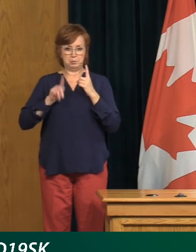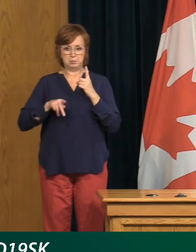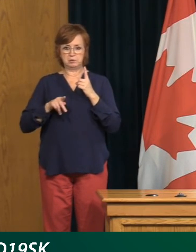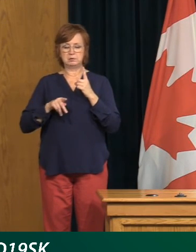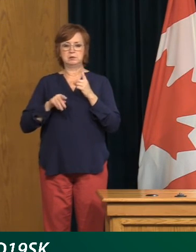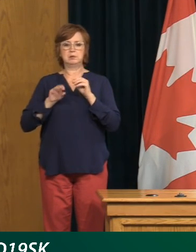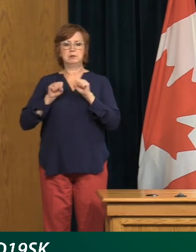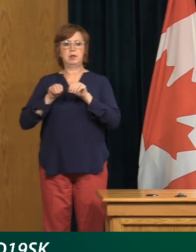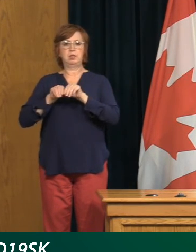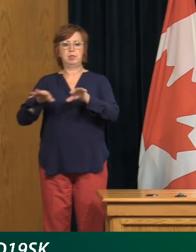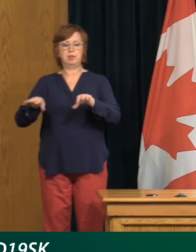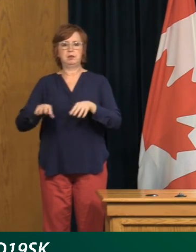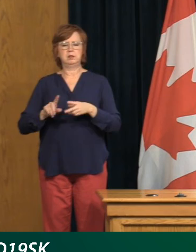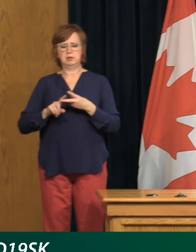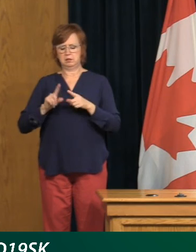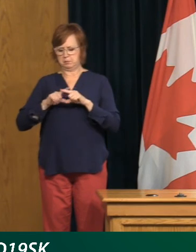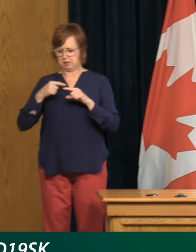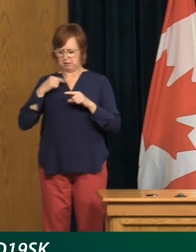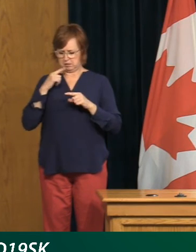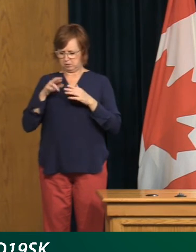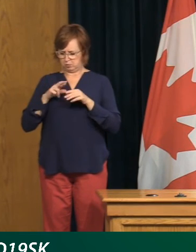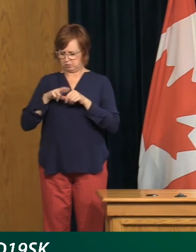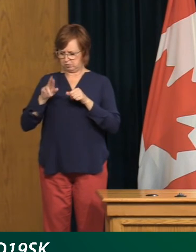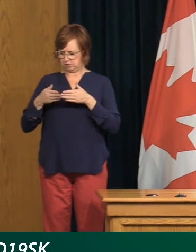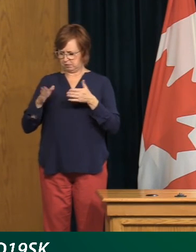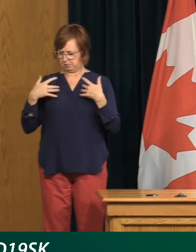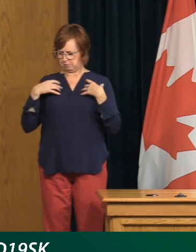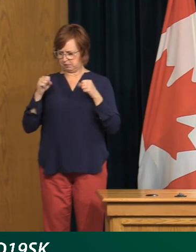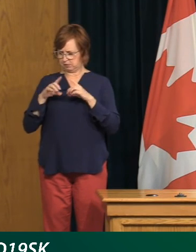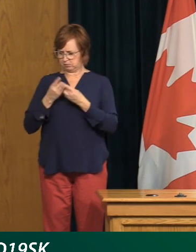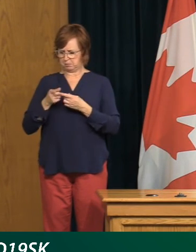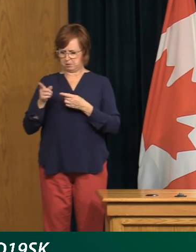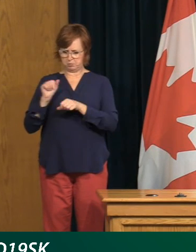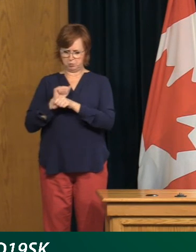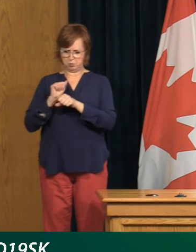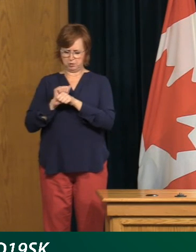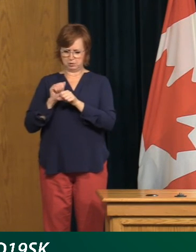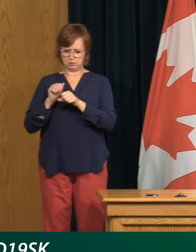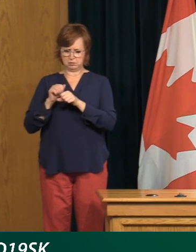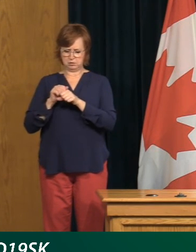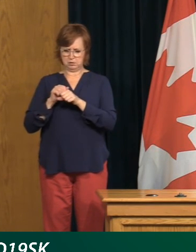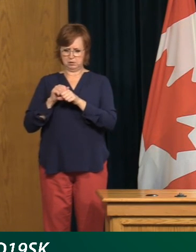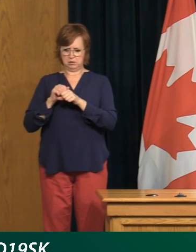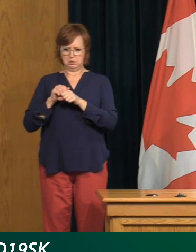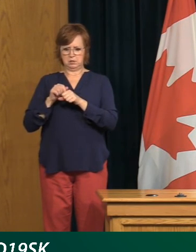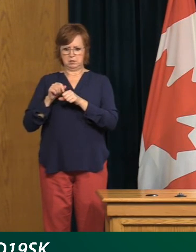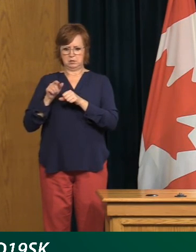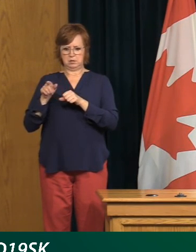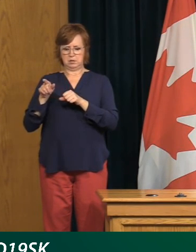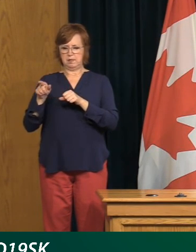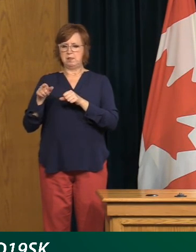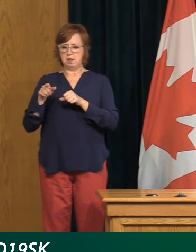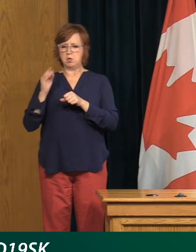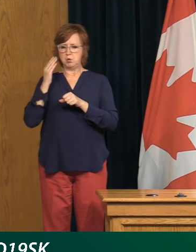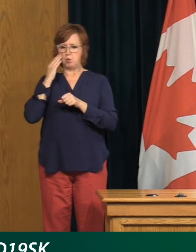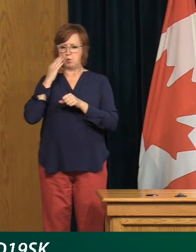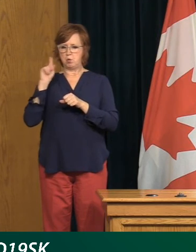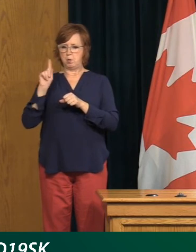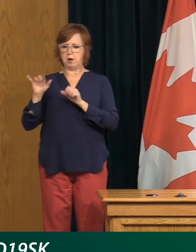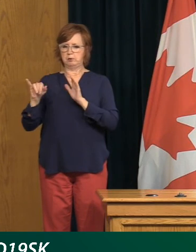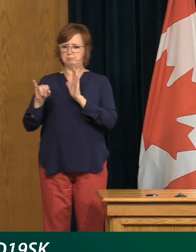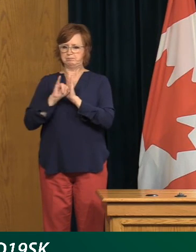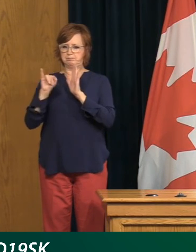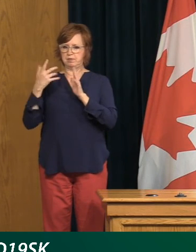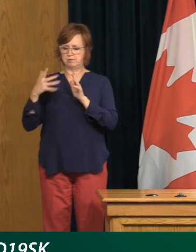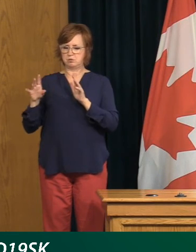positive note, think Regina Public Health has been working very actively, and they have very few cases where they can't identify the source of